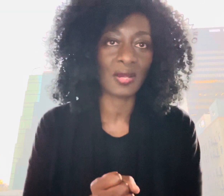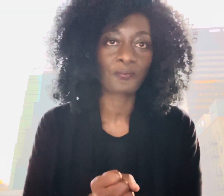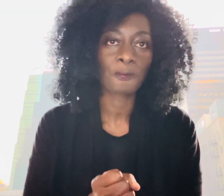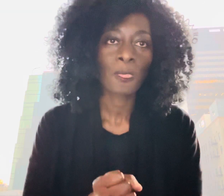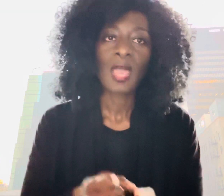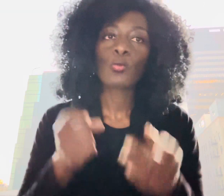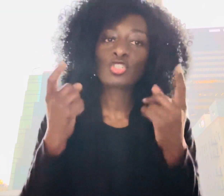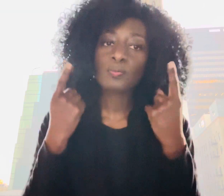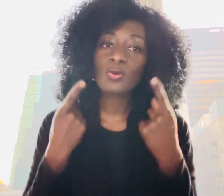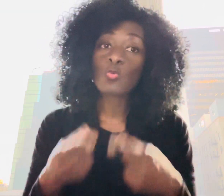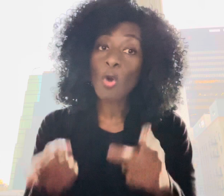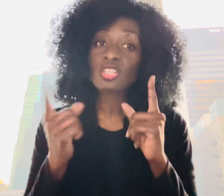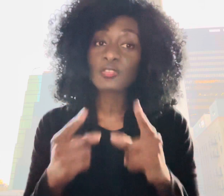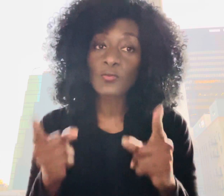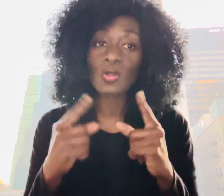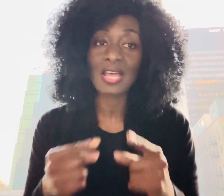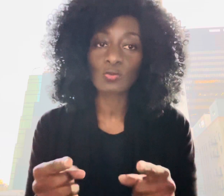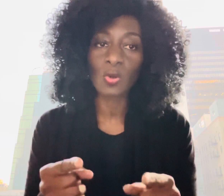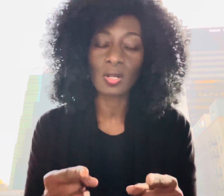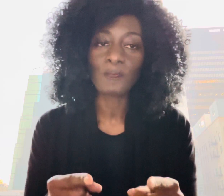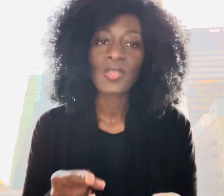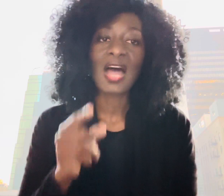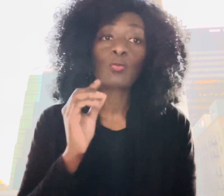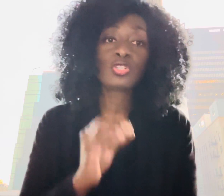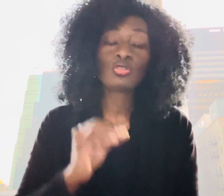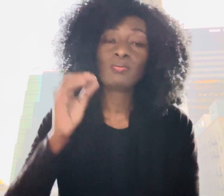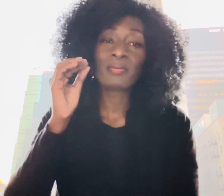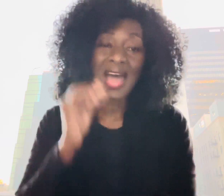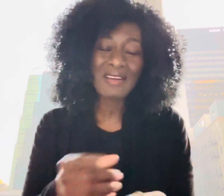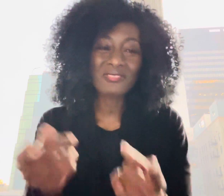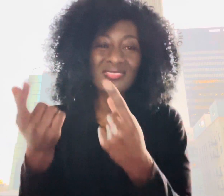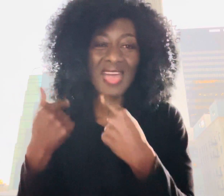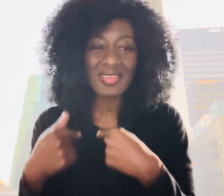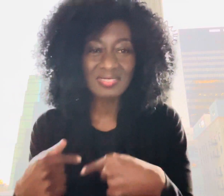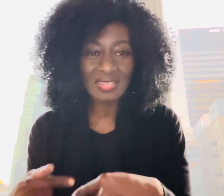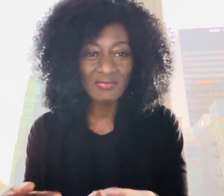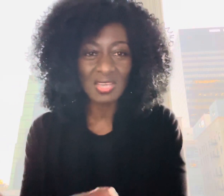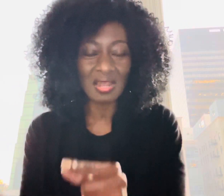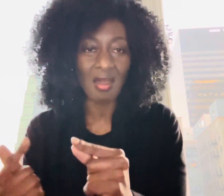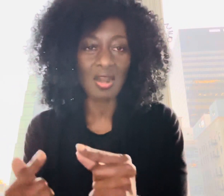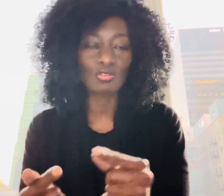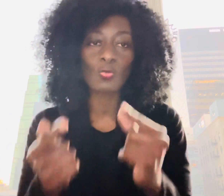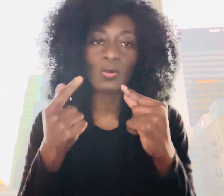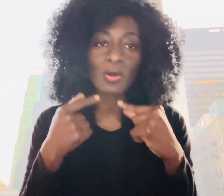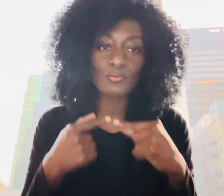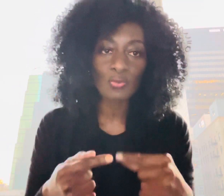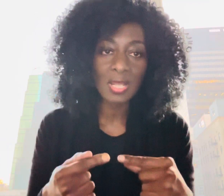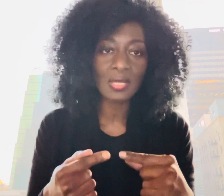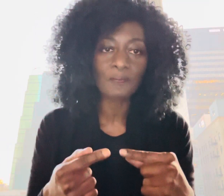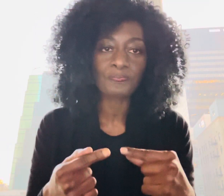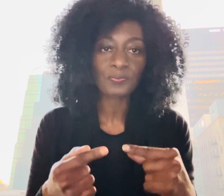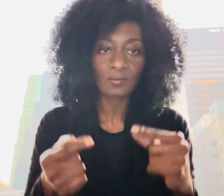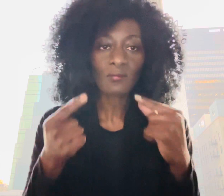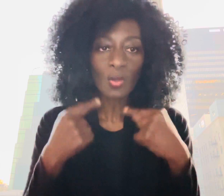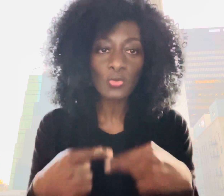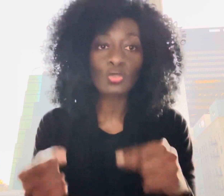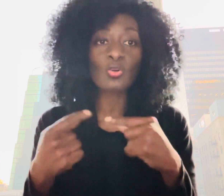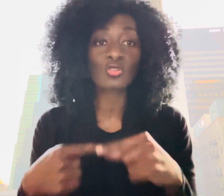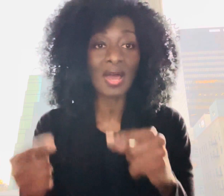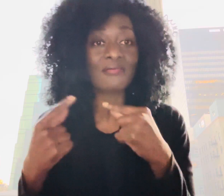we should be watchful as well and we should have thanksgiving in our heart so when we're praying we should also have